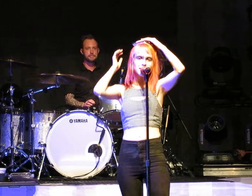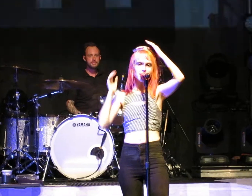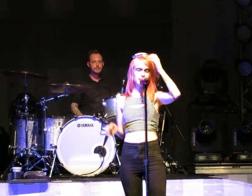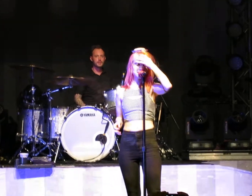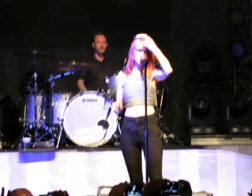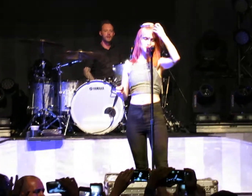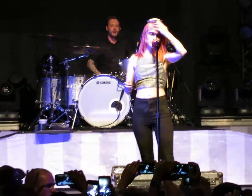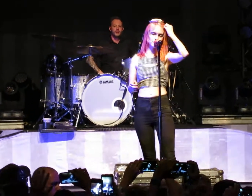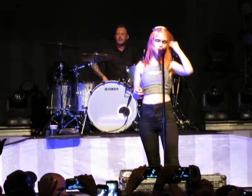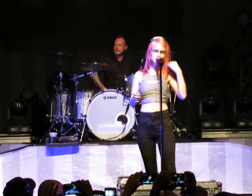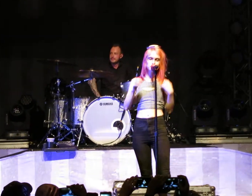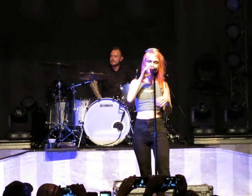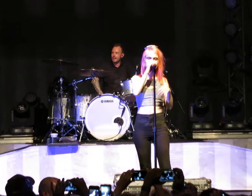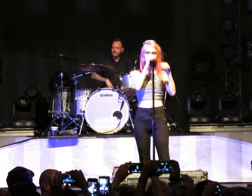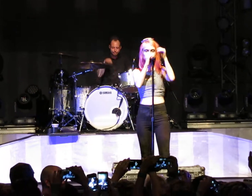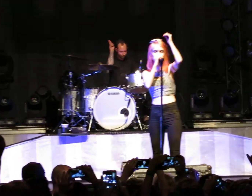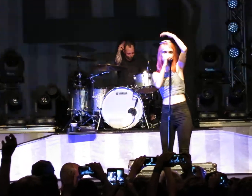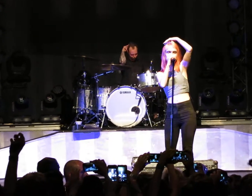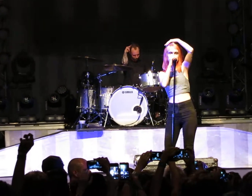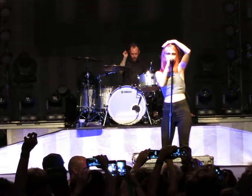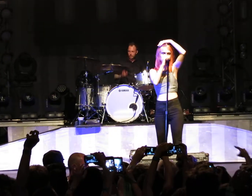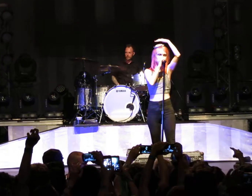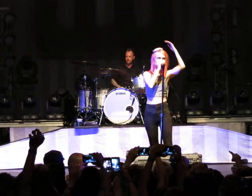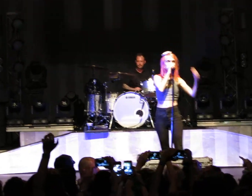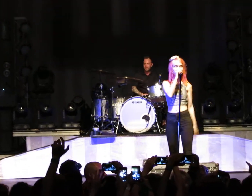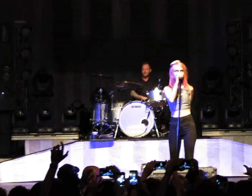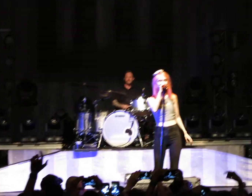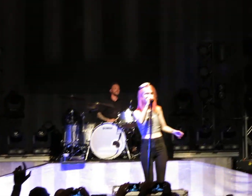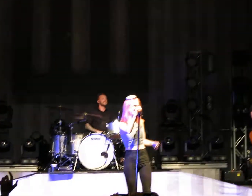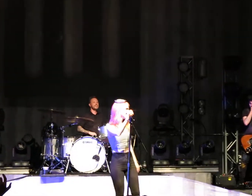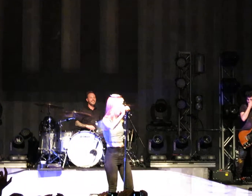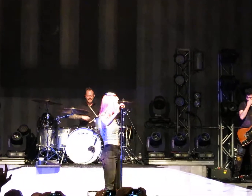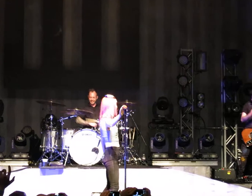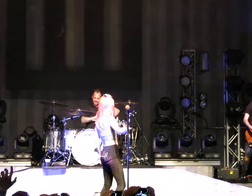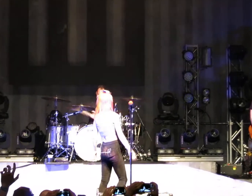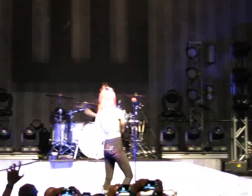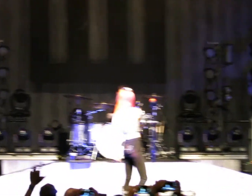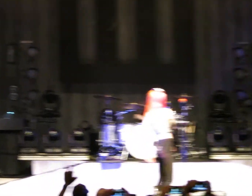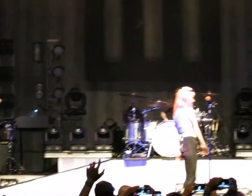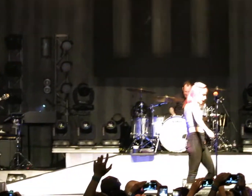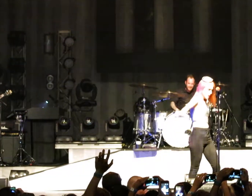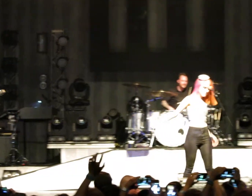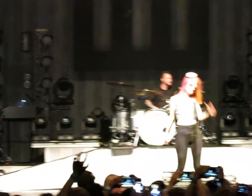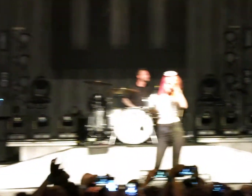Alright, so we want some more songs too, so let's just do this. Woooo! Woooo! Woooo!